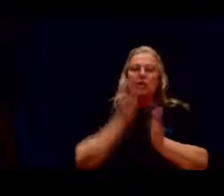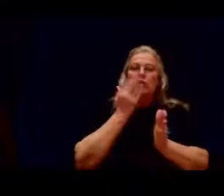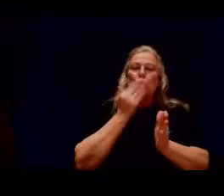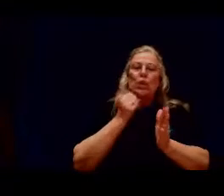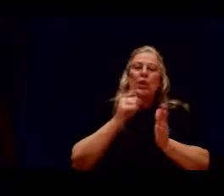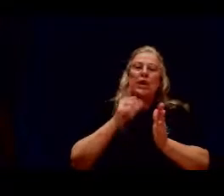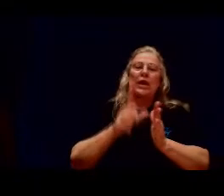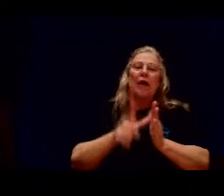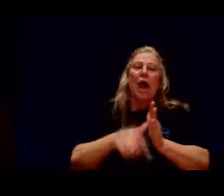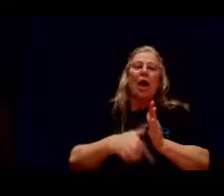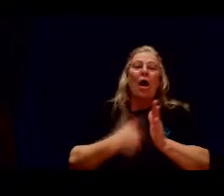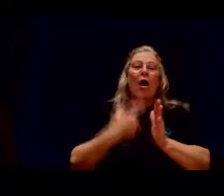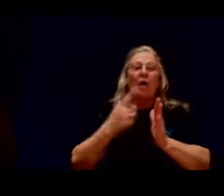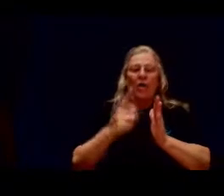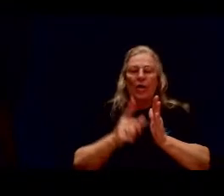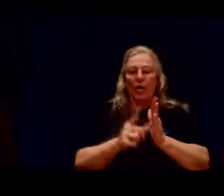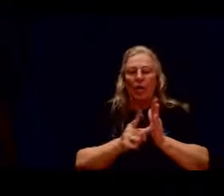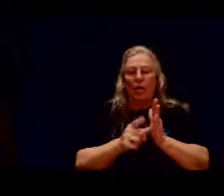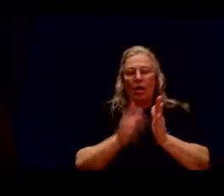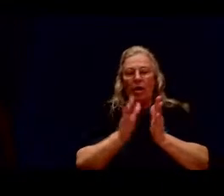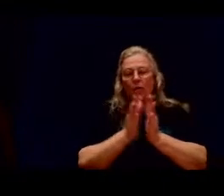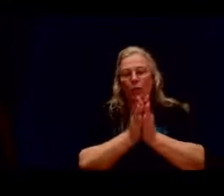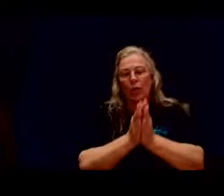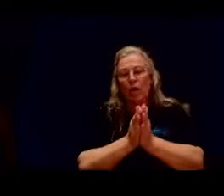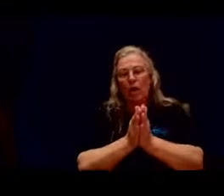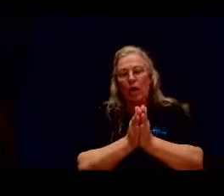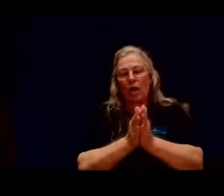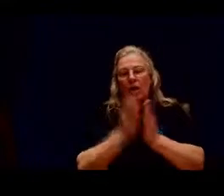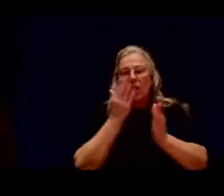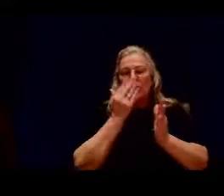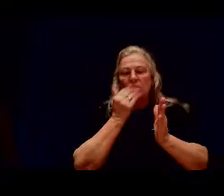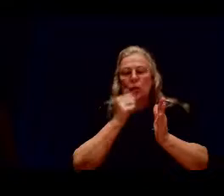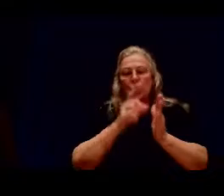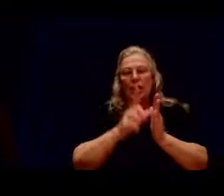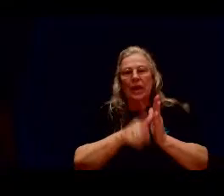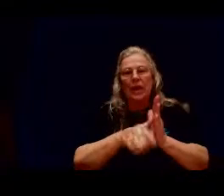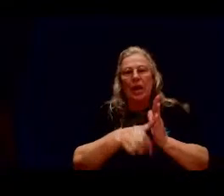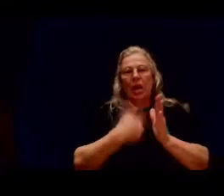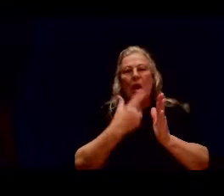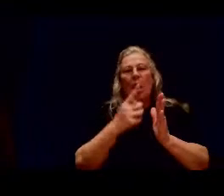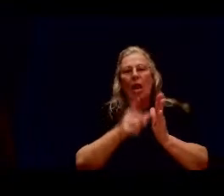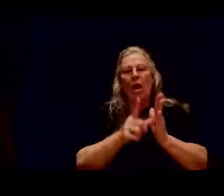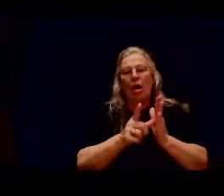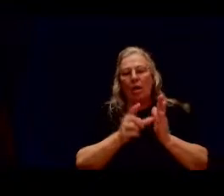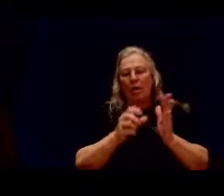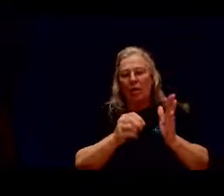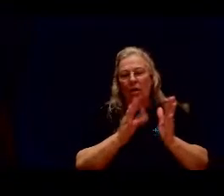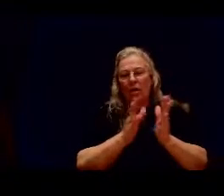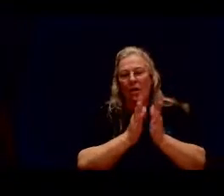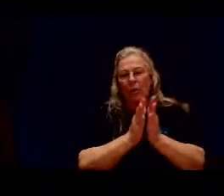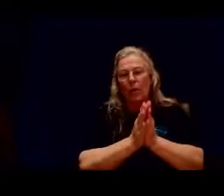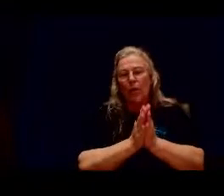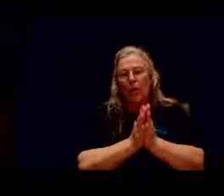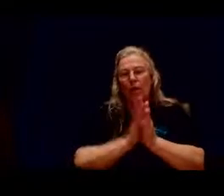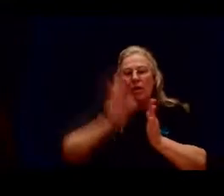sweet hour of prayer sweet hour of prayer